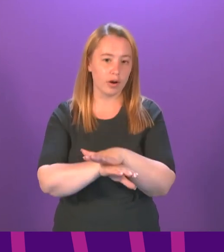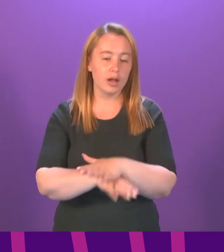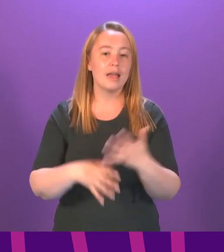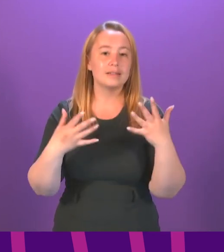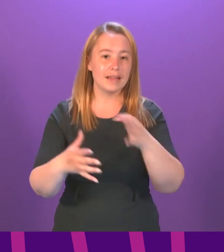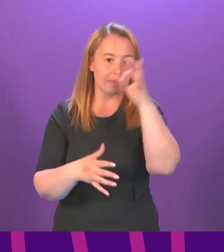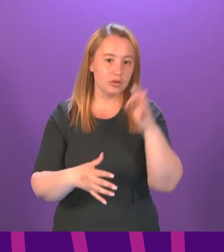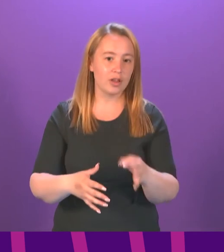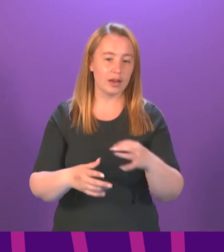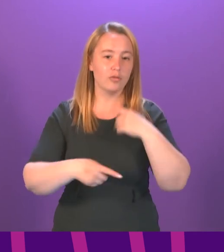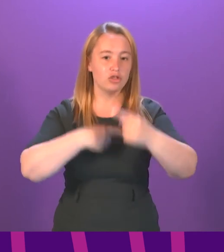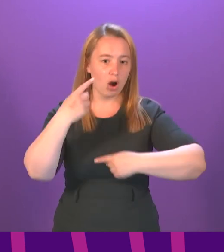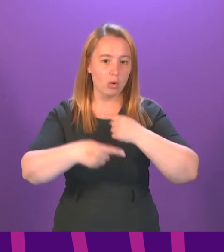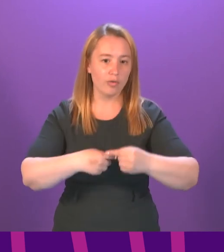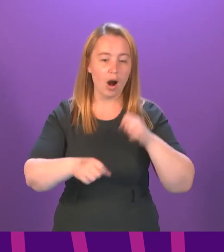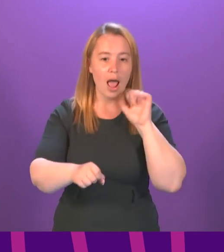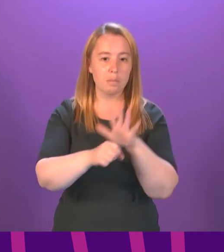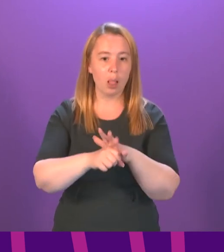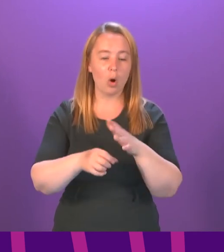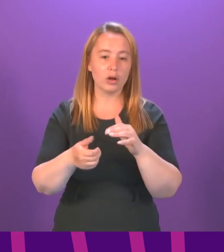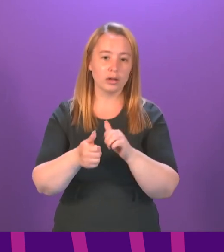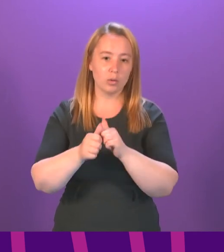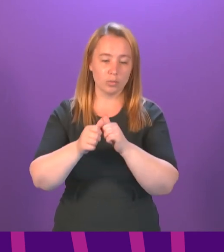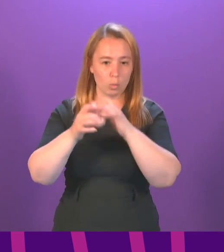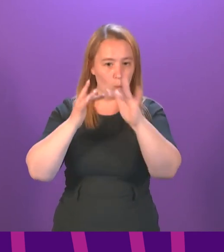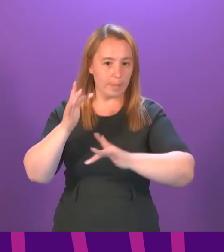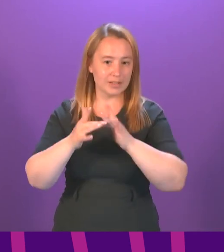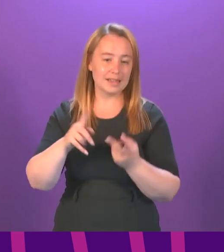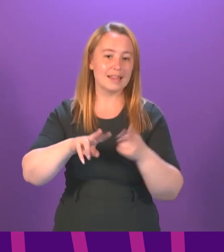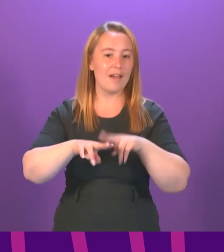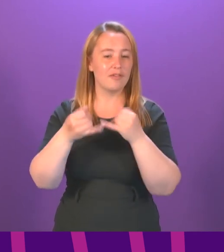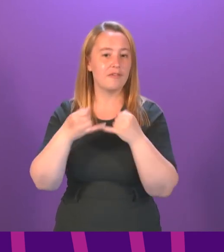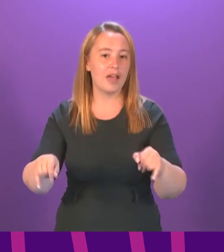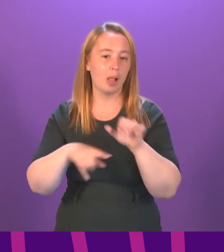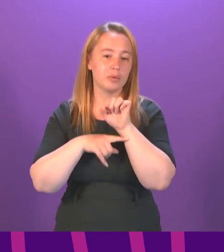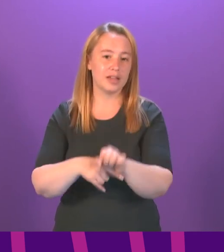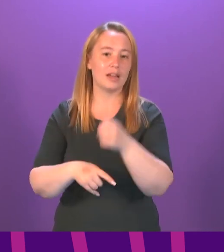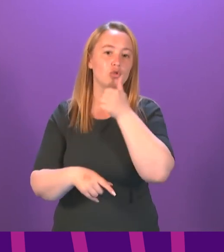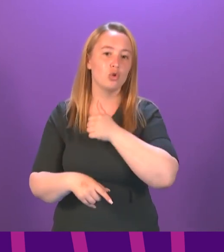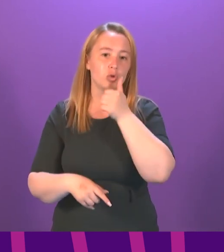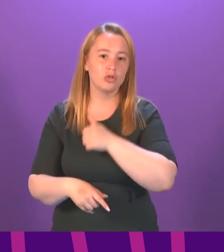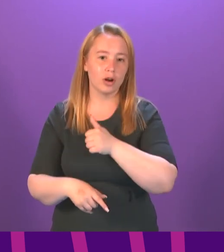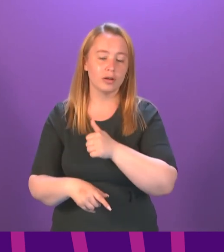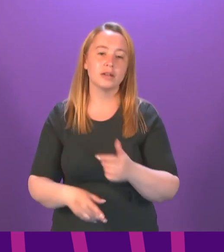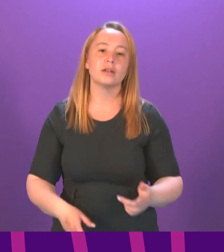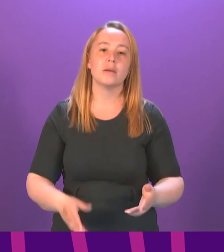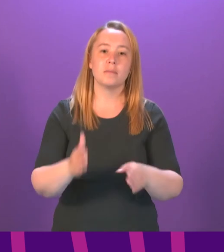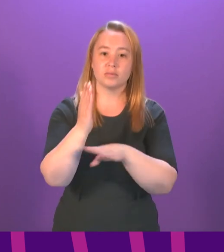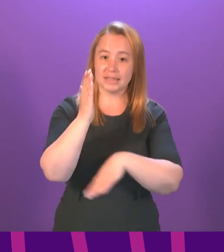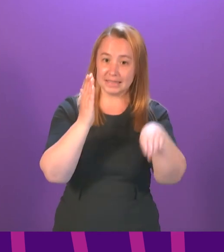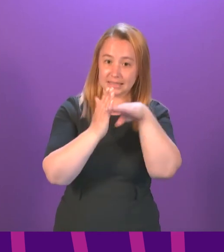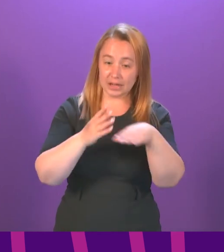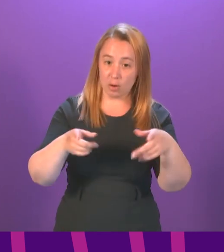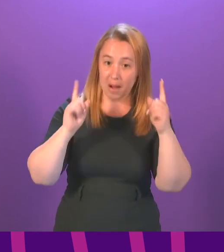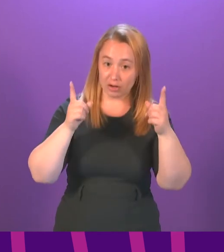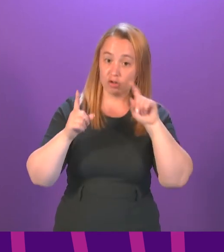10 per cent of turnover and the blocking of sites for firms who fail to protect users. The UK will receive the power for senior managers to be held liable.